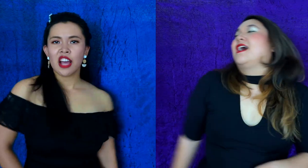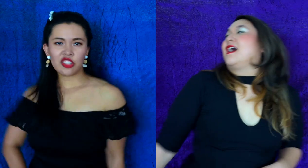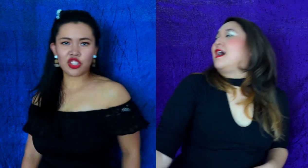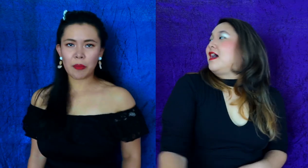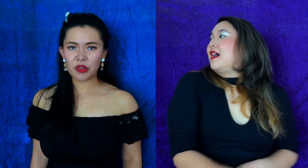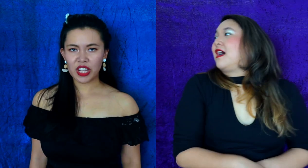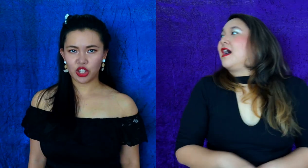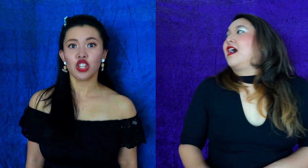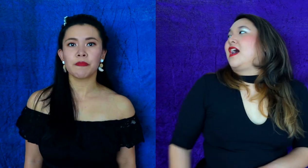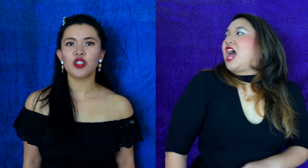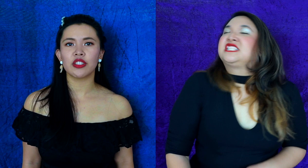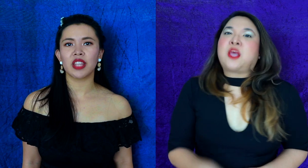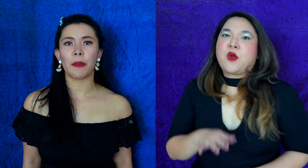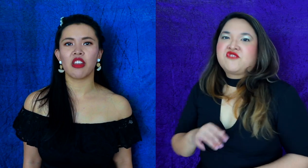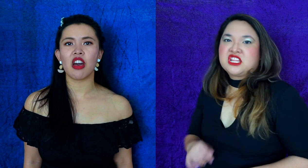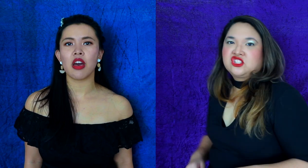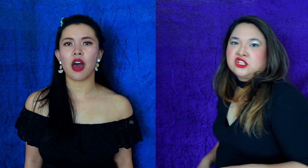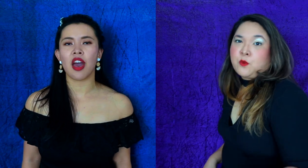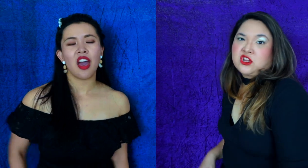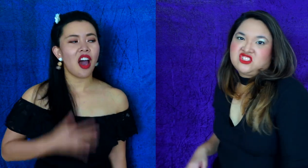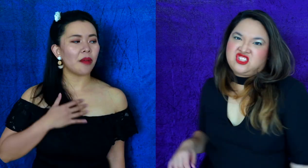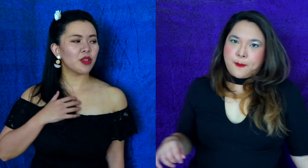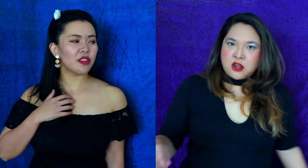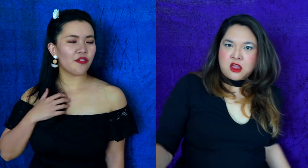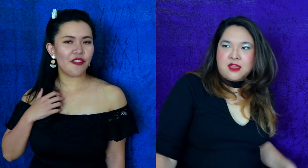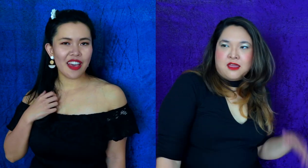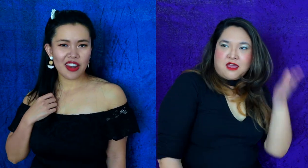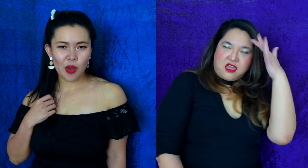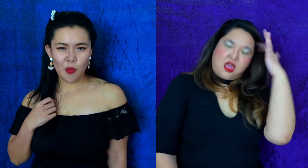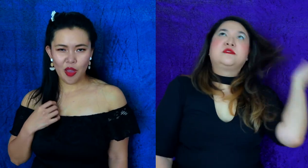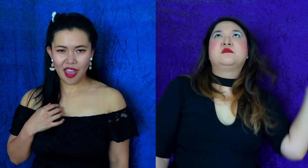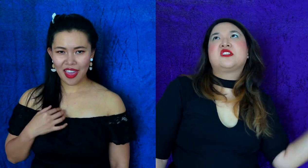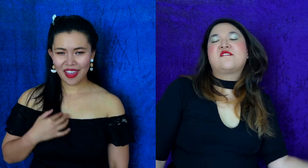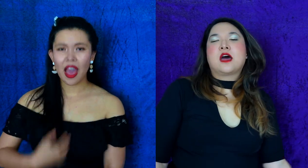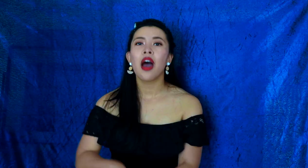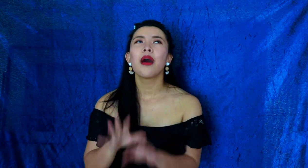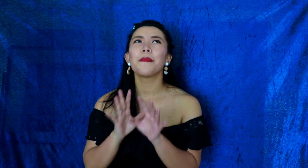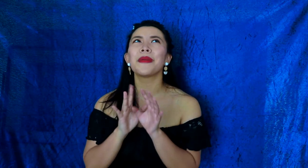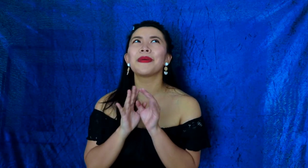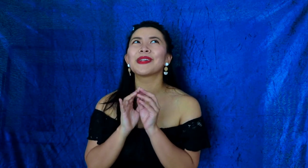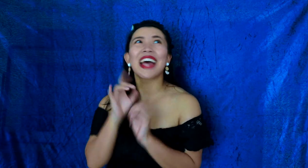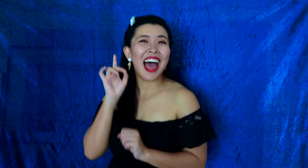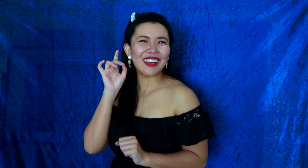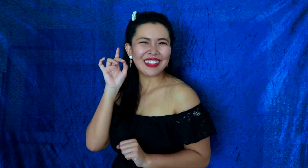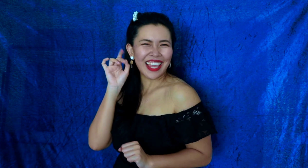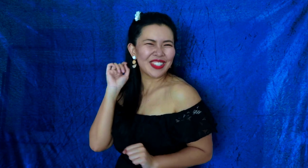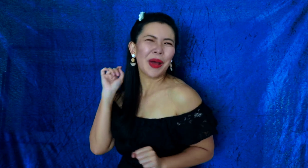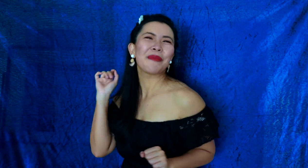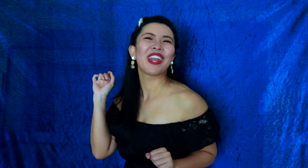Someone really should put a stop on Up to me to find a way Maybe there's a house that can drop on